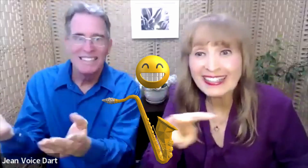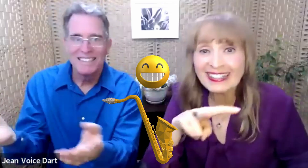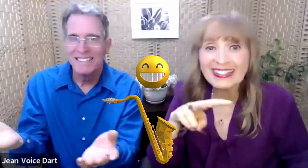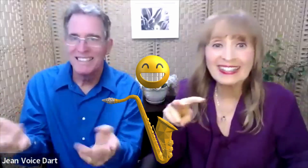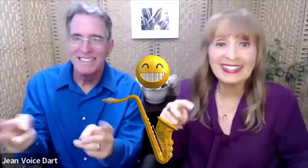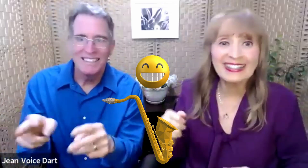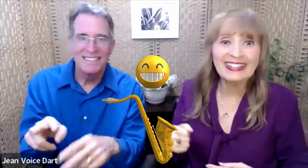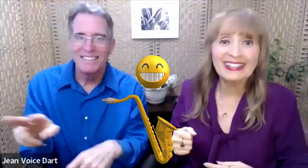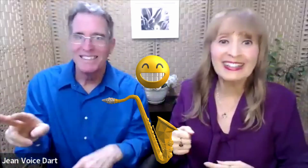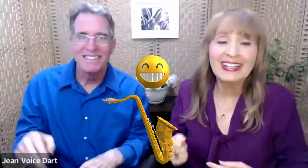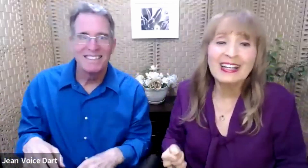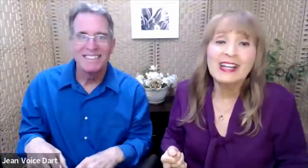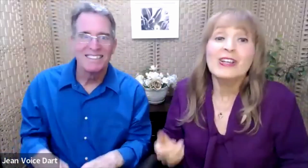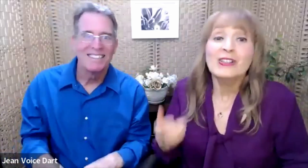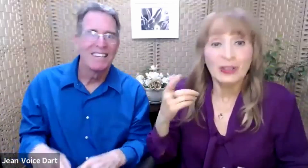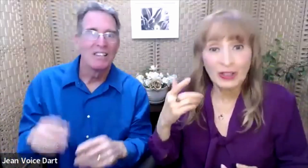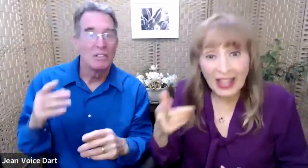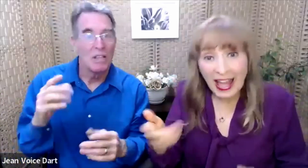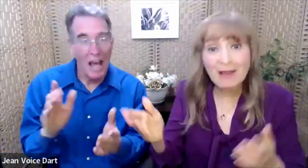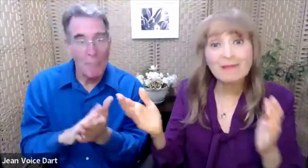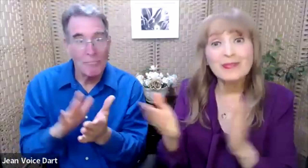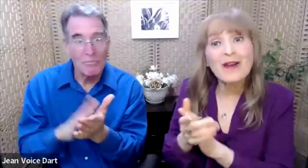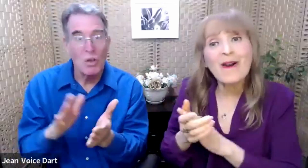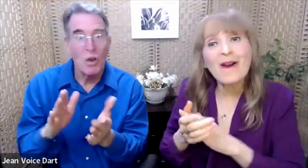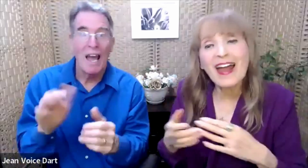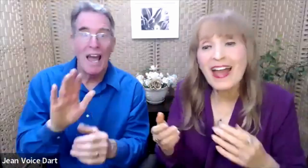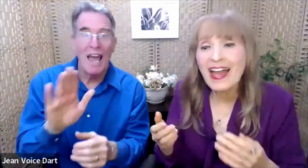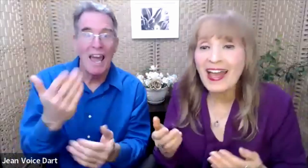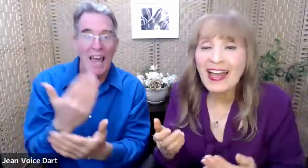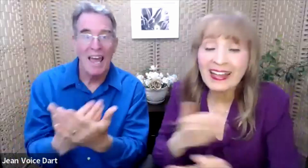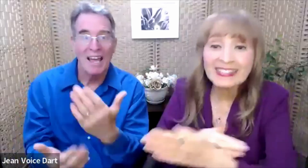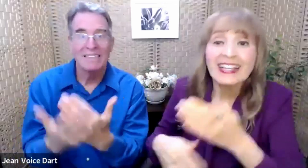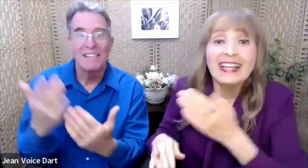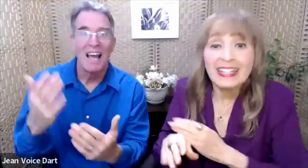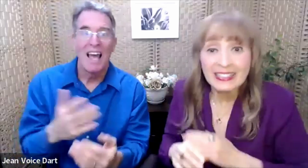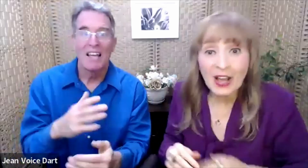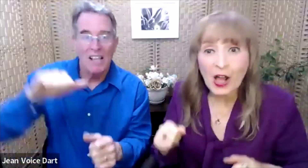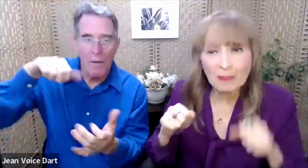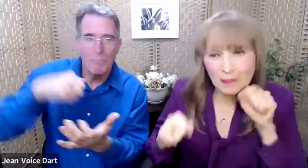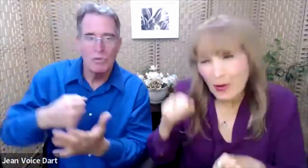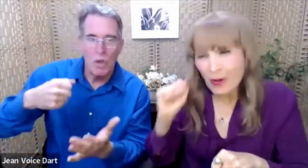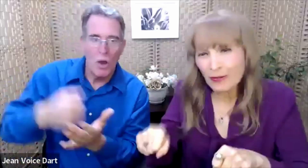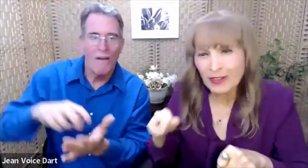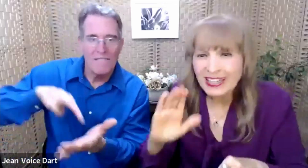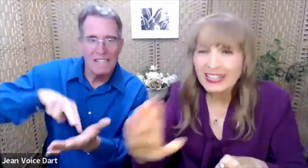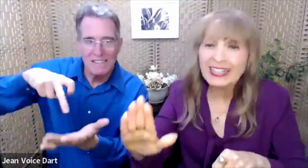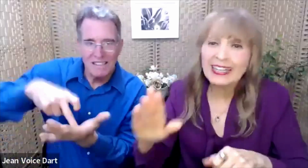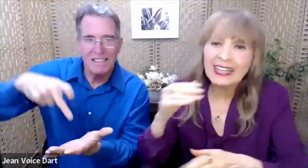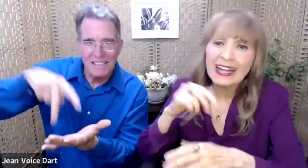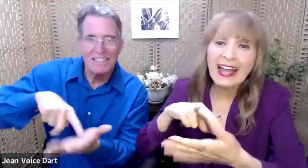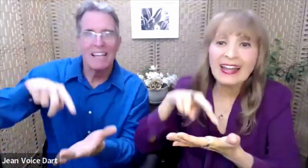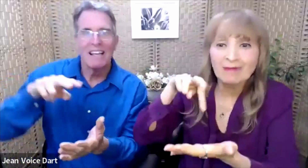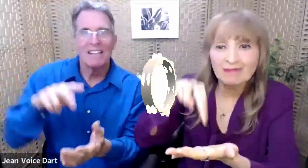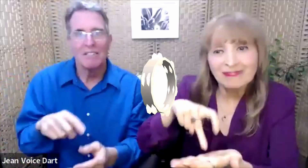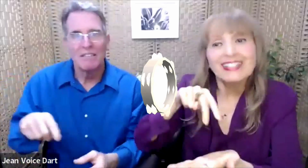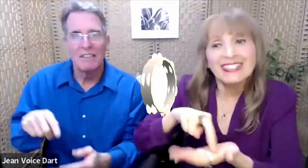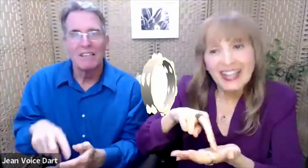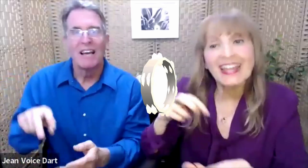So clap your hands, stomp your feet, and shake